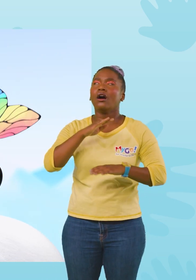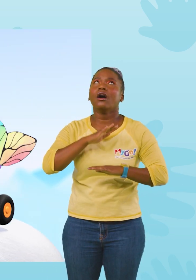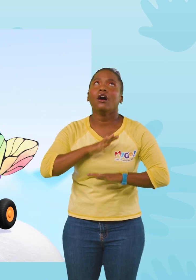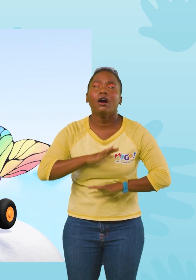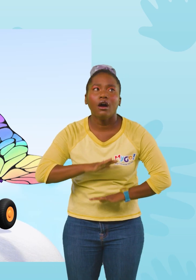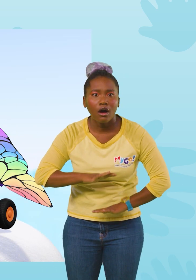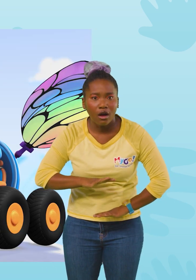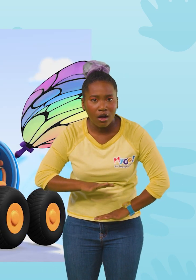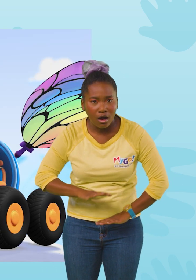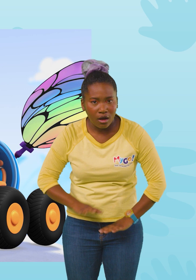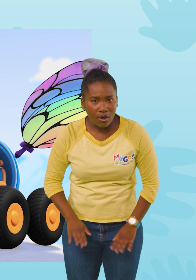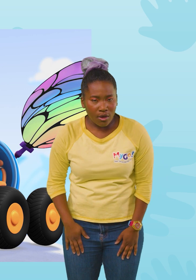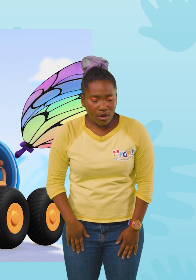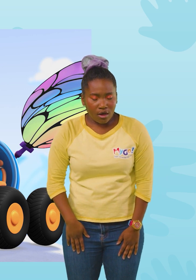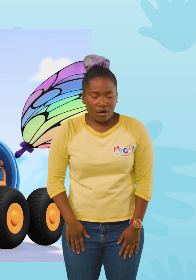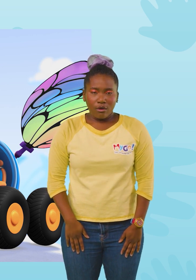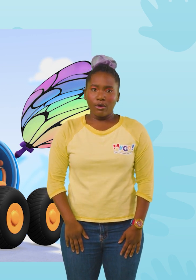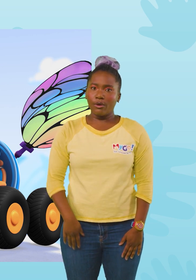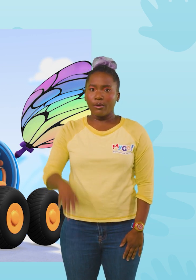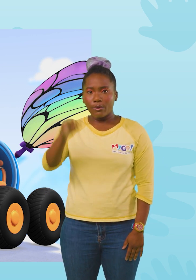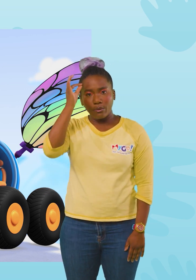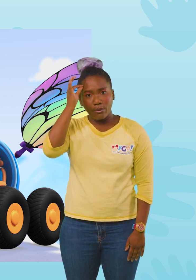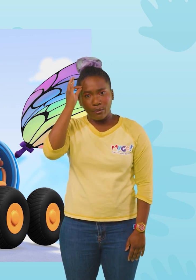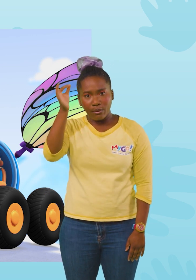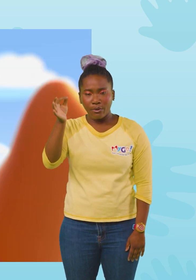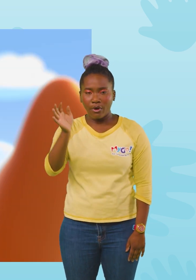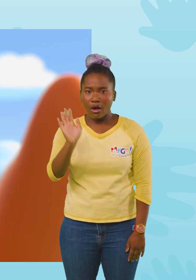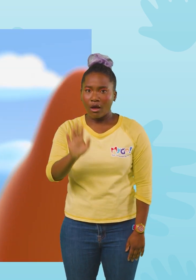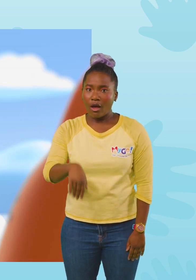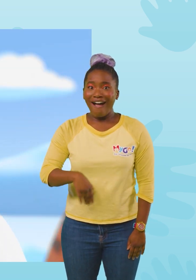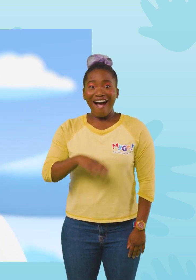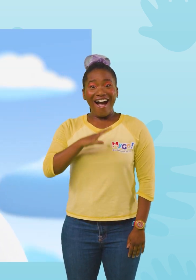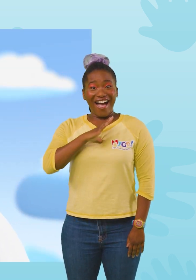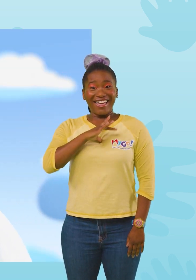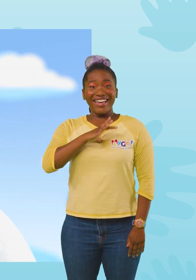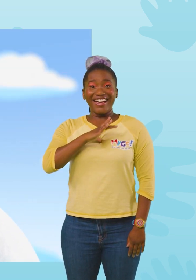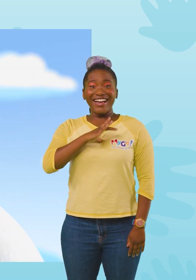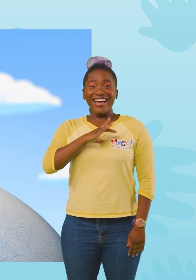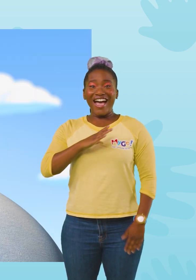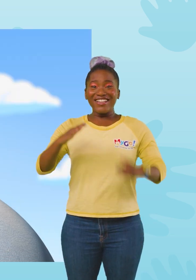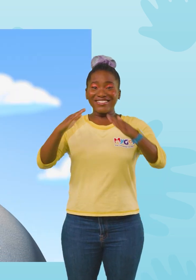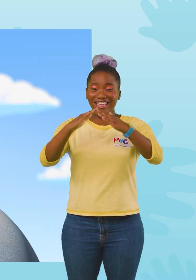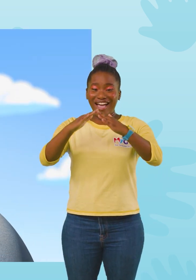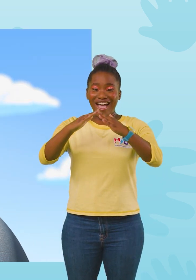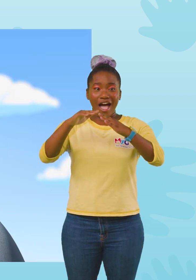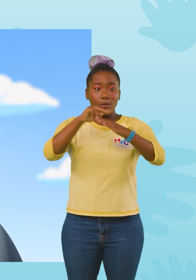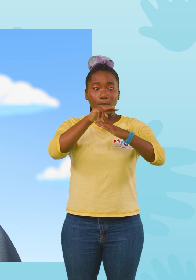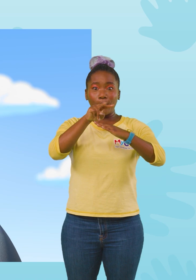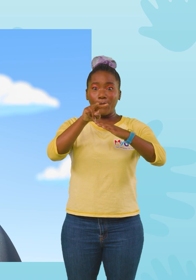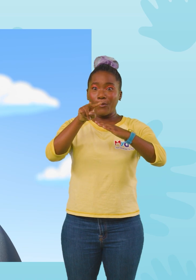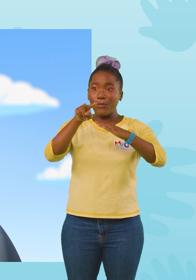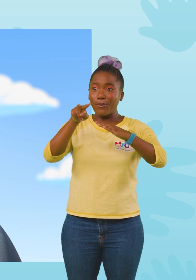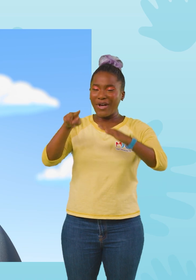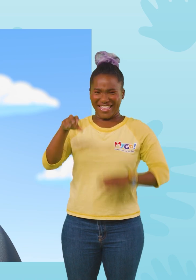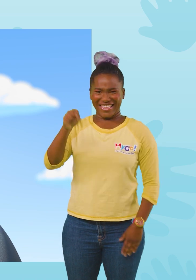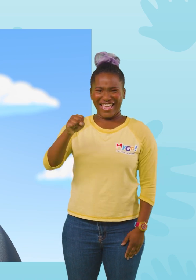Phew! That was a close one! Hey! It's the mountaintop! Yeah! We made it!